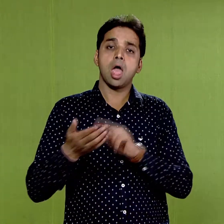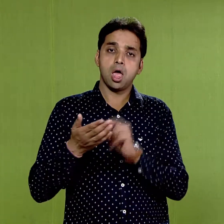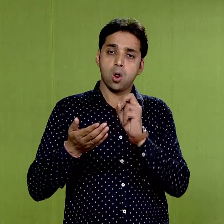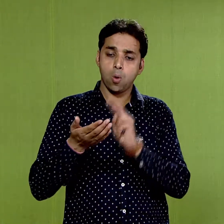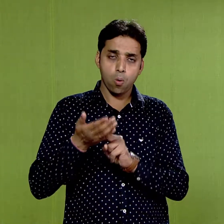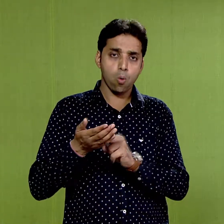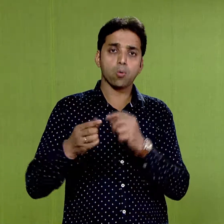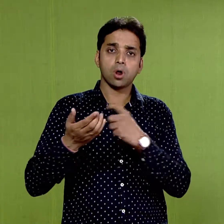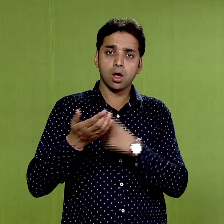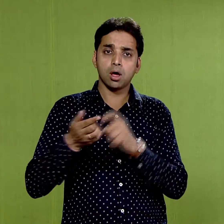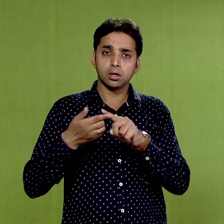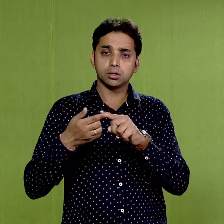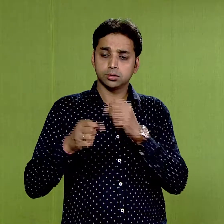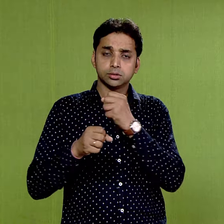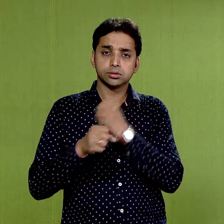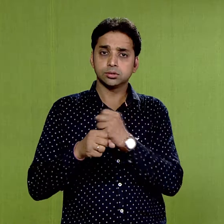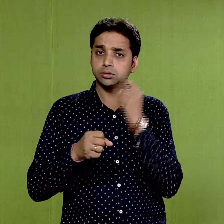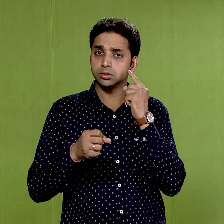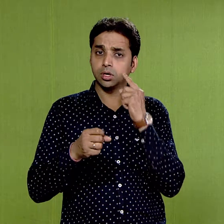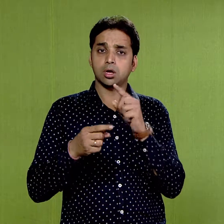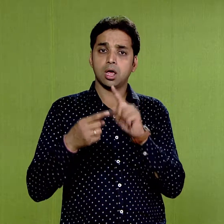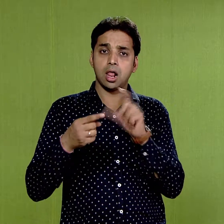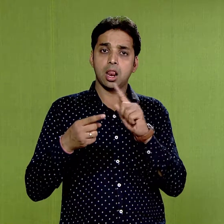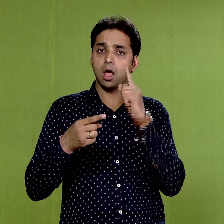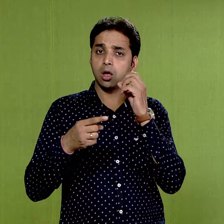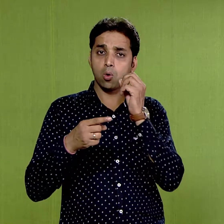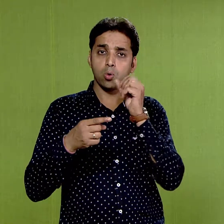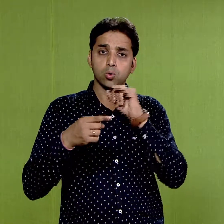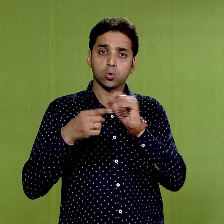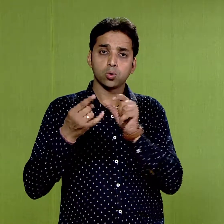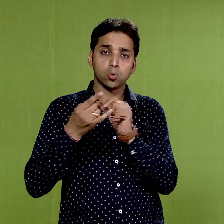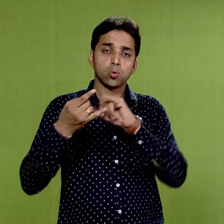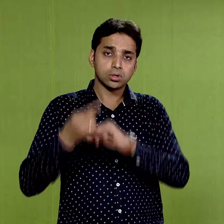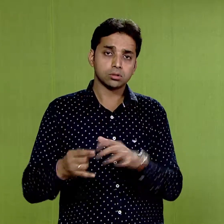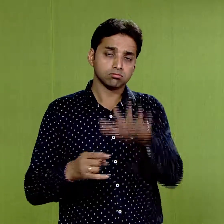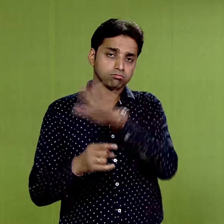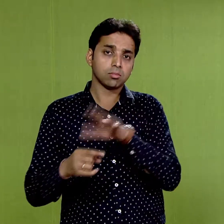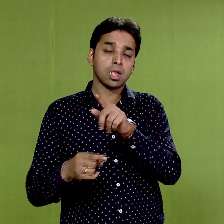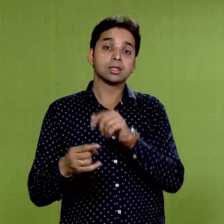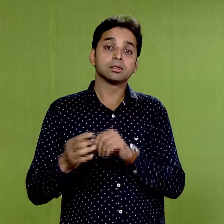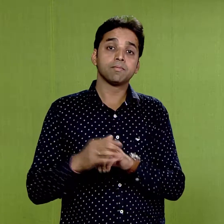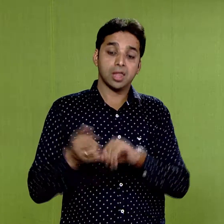or the other name is secular arts.